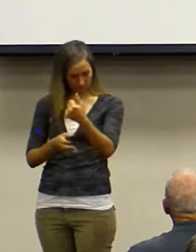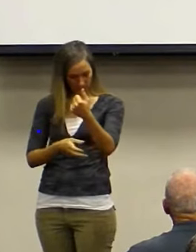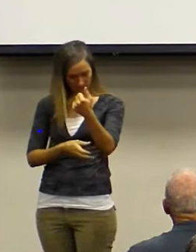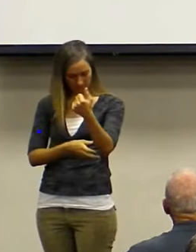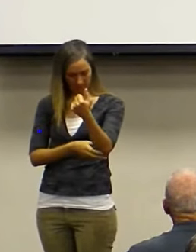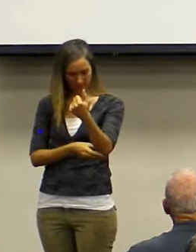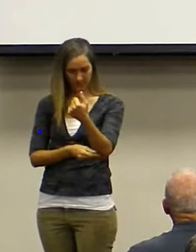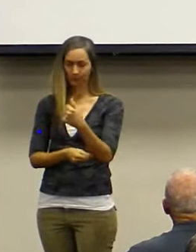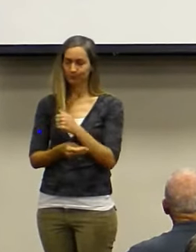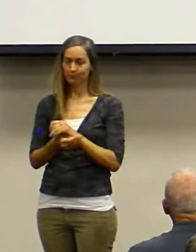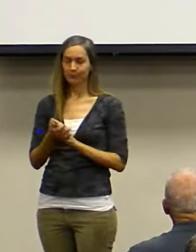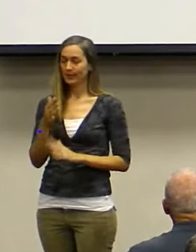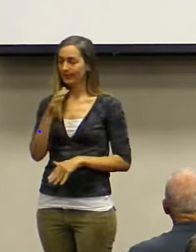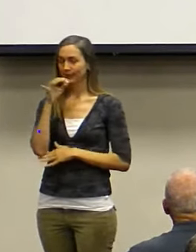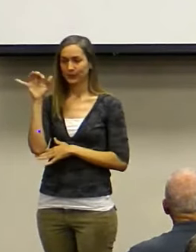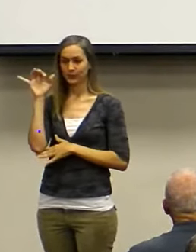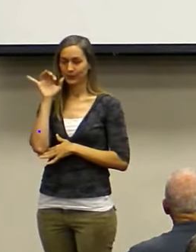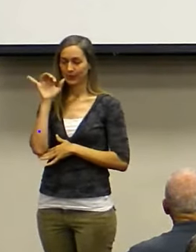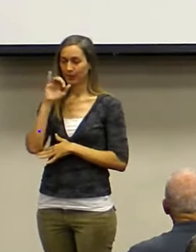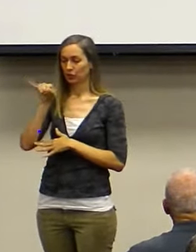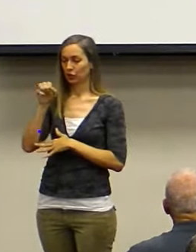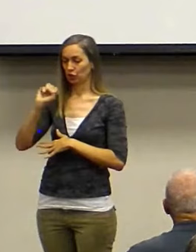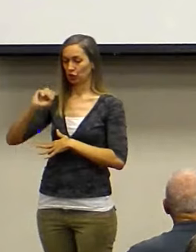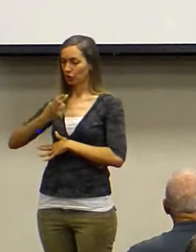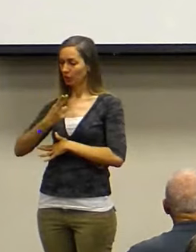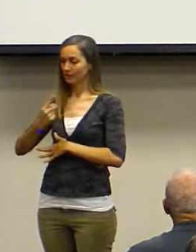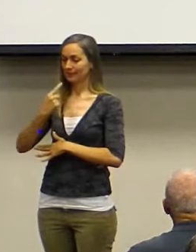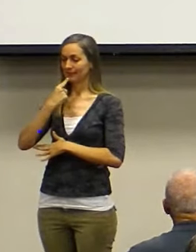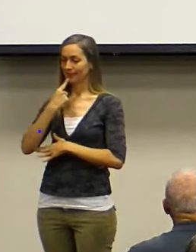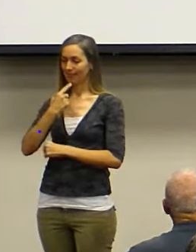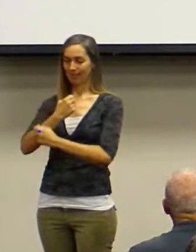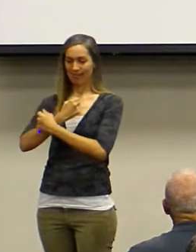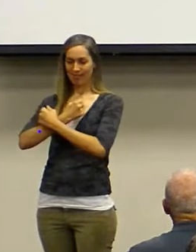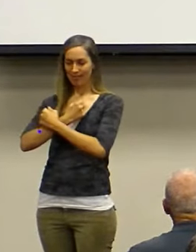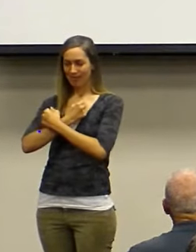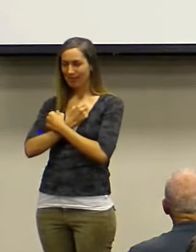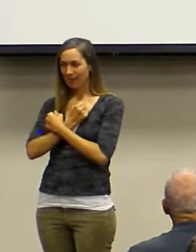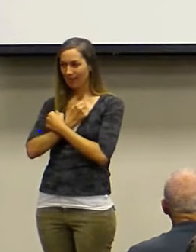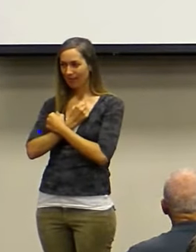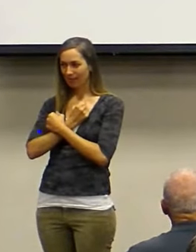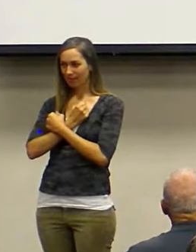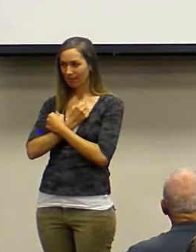Now, Josh said love was initiated by God.